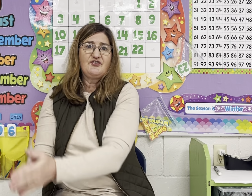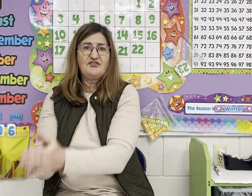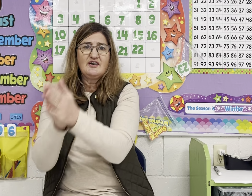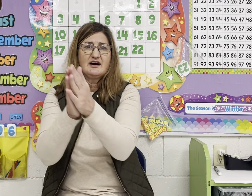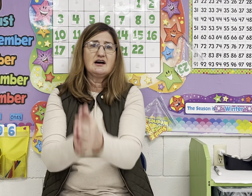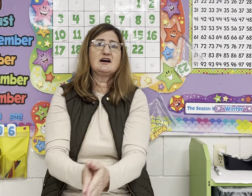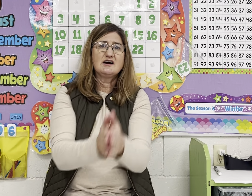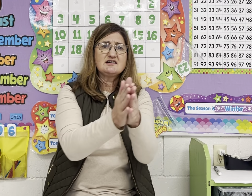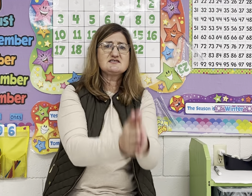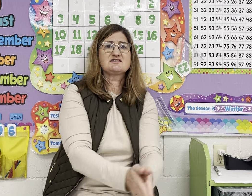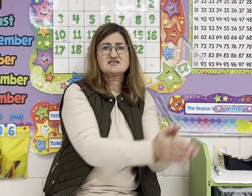First.